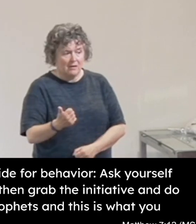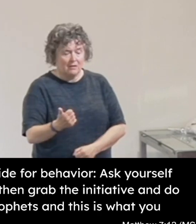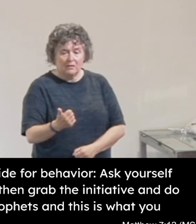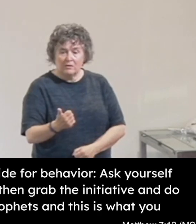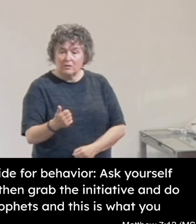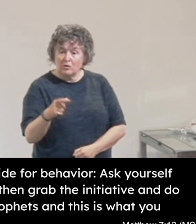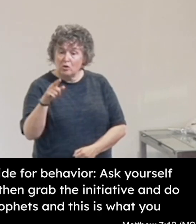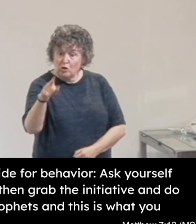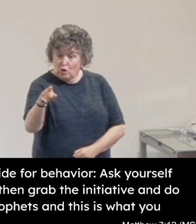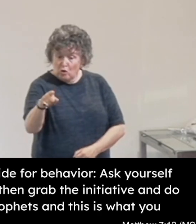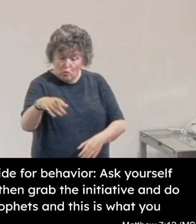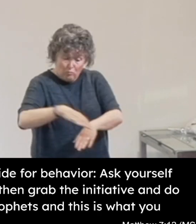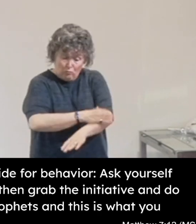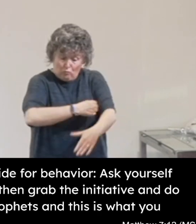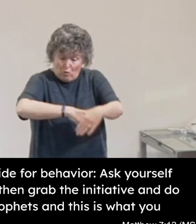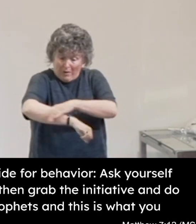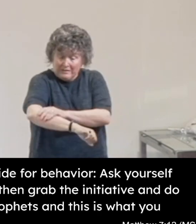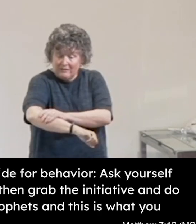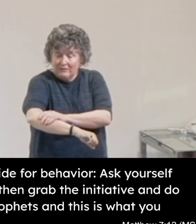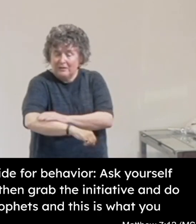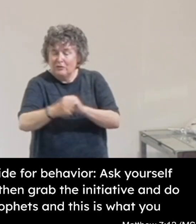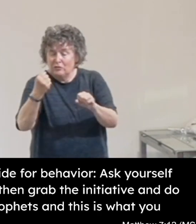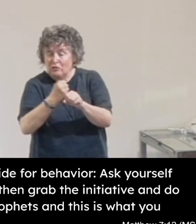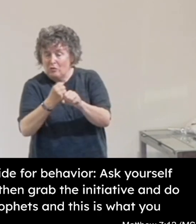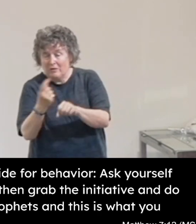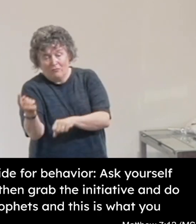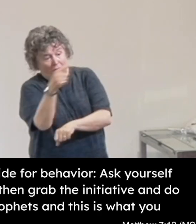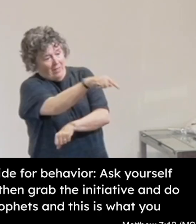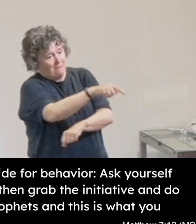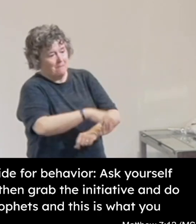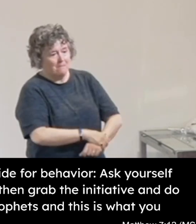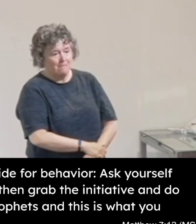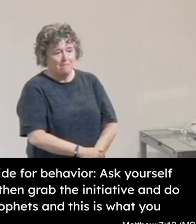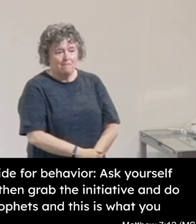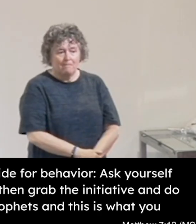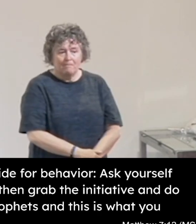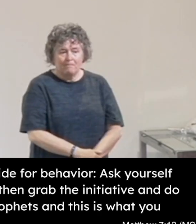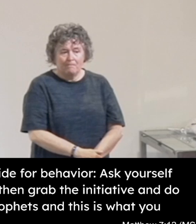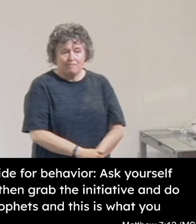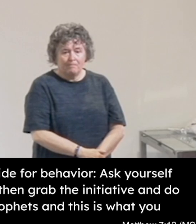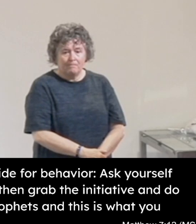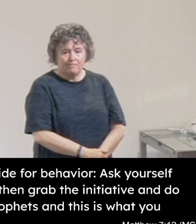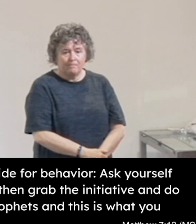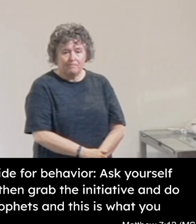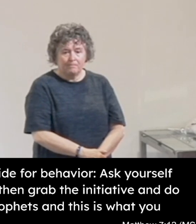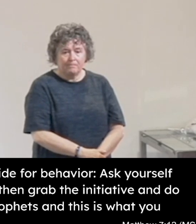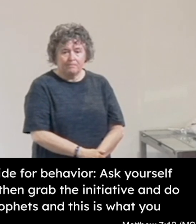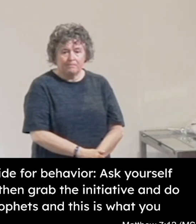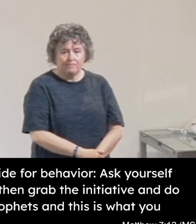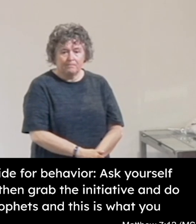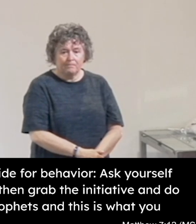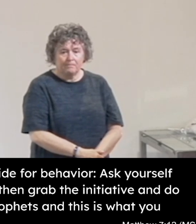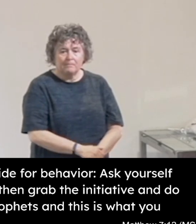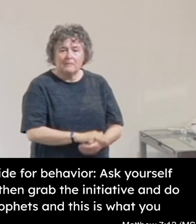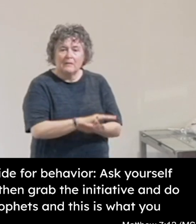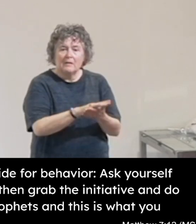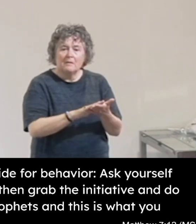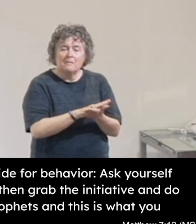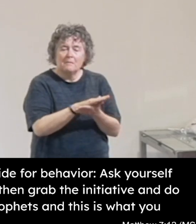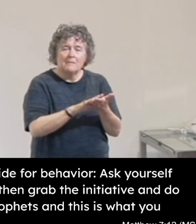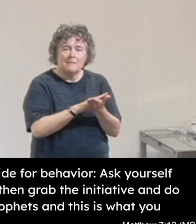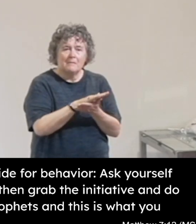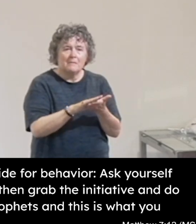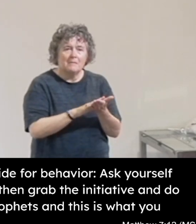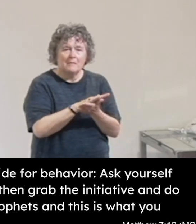Then, grab the initiative and do it for them. And if you add that all up, it equals God's law and